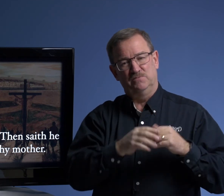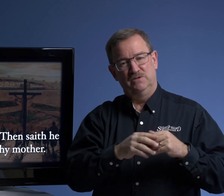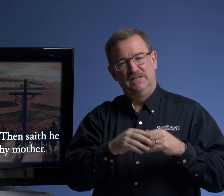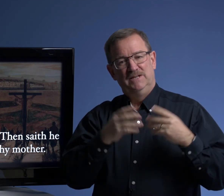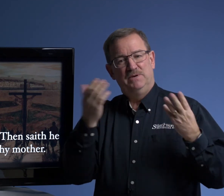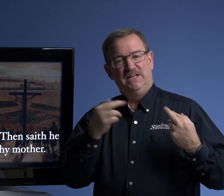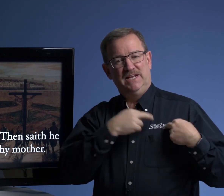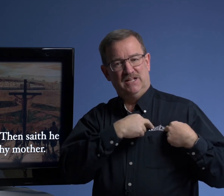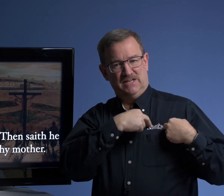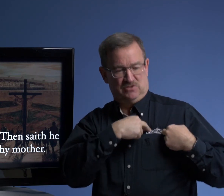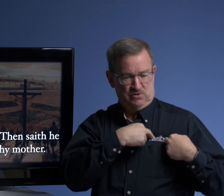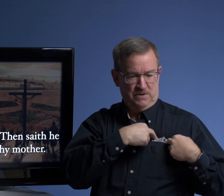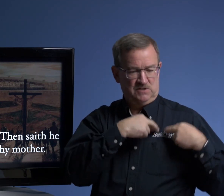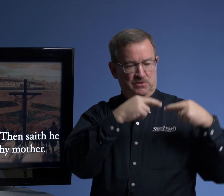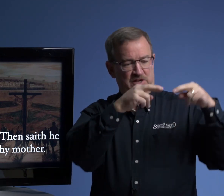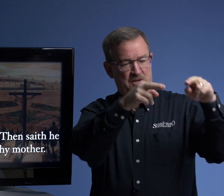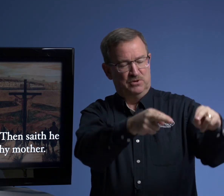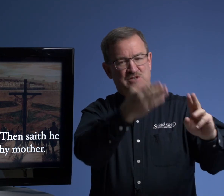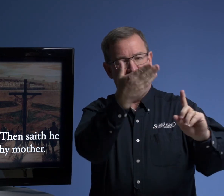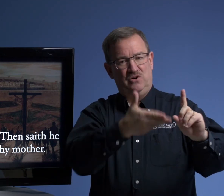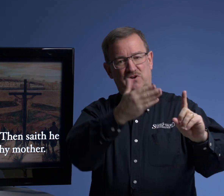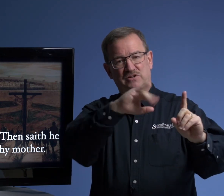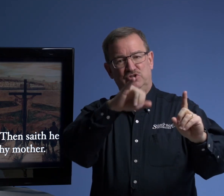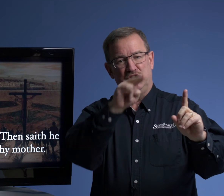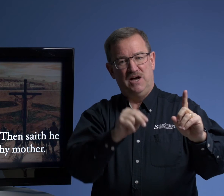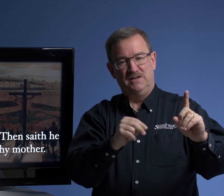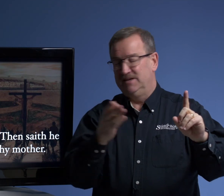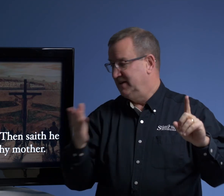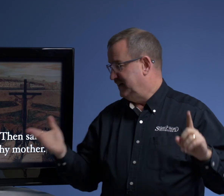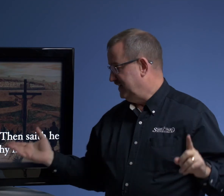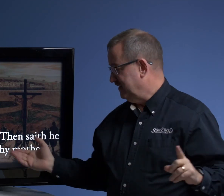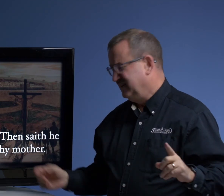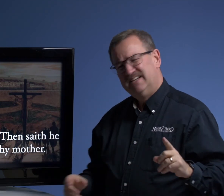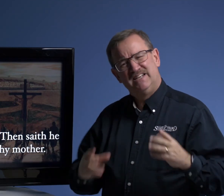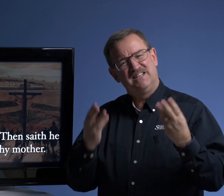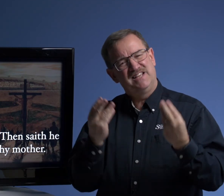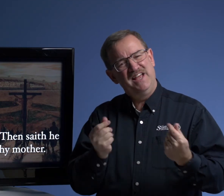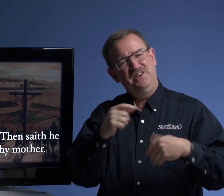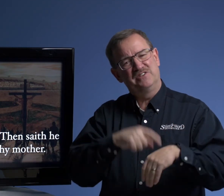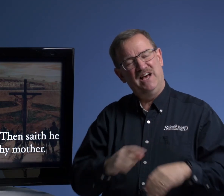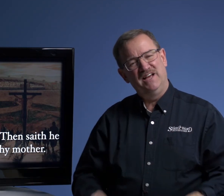but he now takes the responsibility and he puts it on John here. It's a tender time.